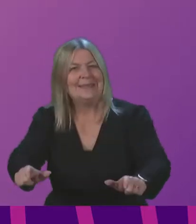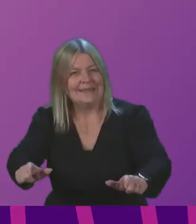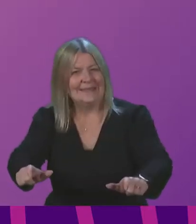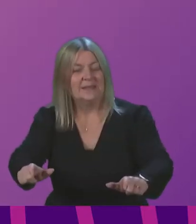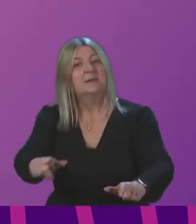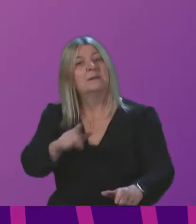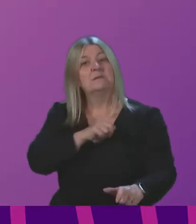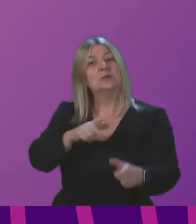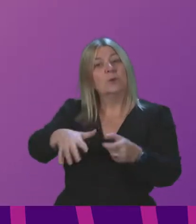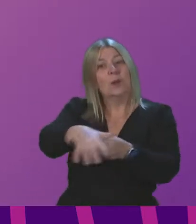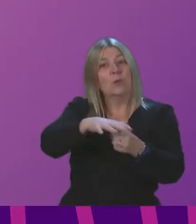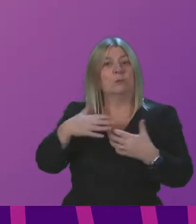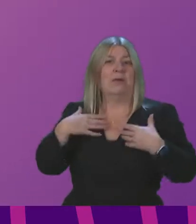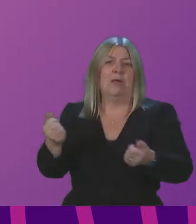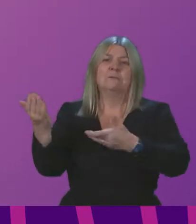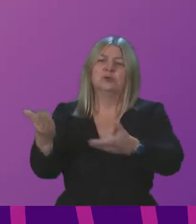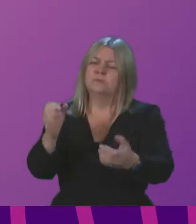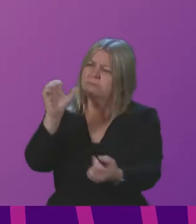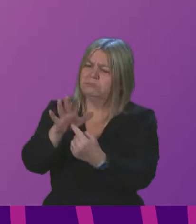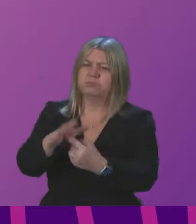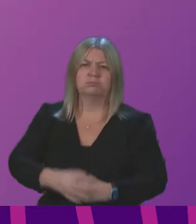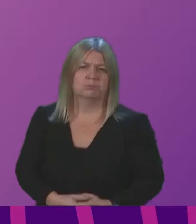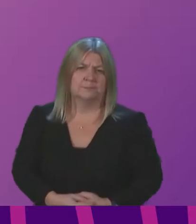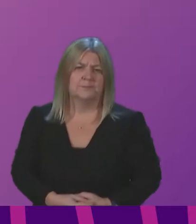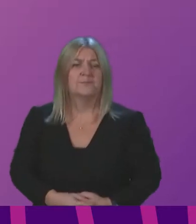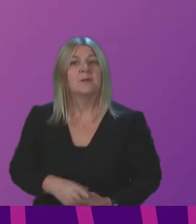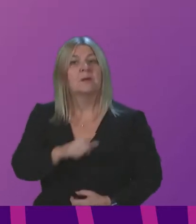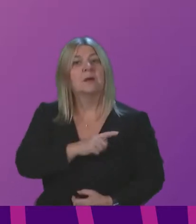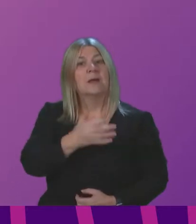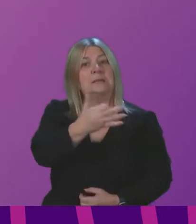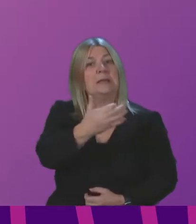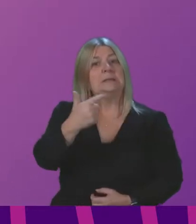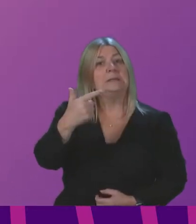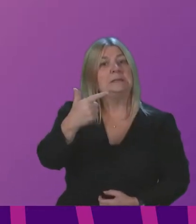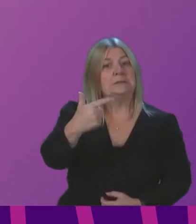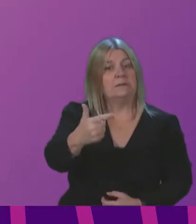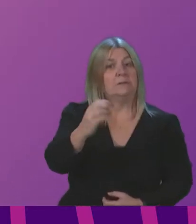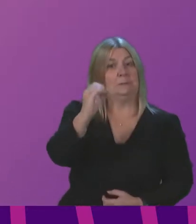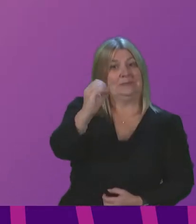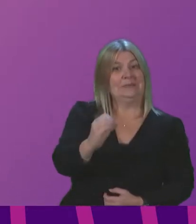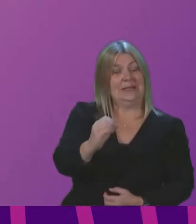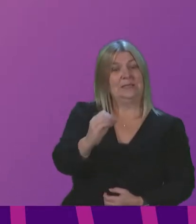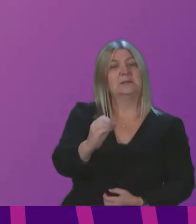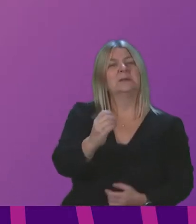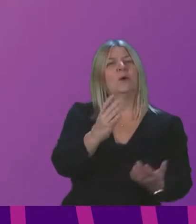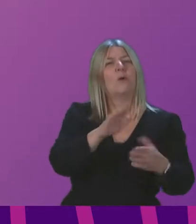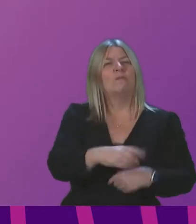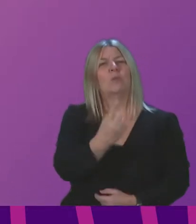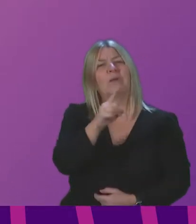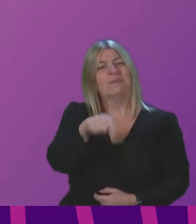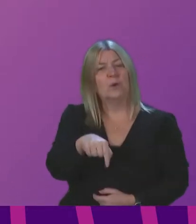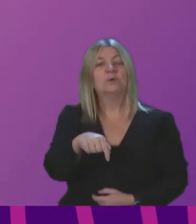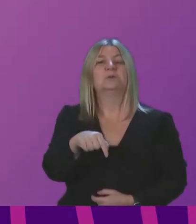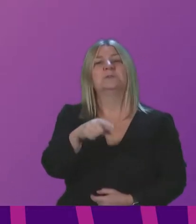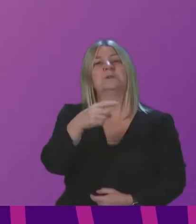services are so important. And that's why I think 97% of the 1,929 residents